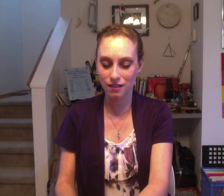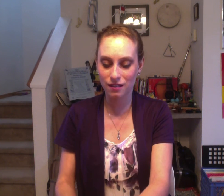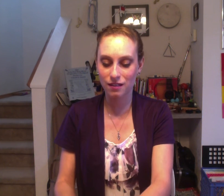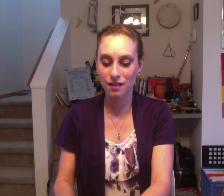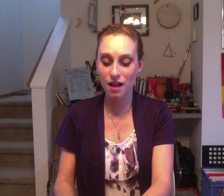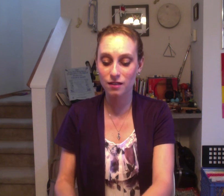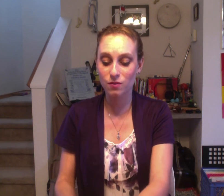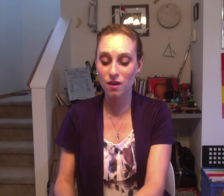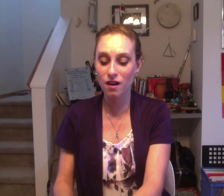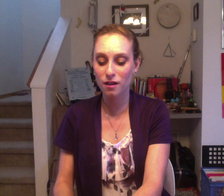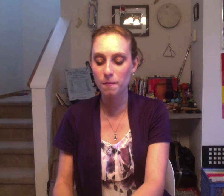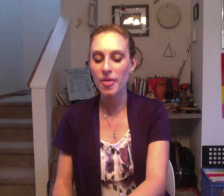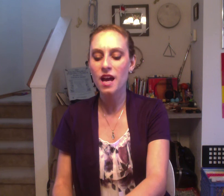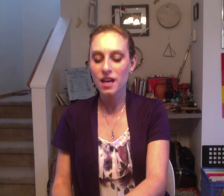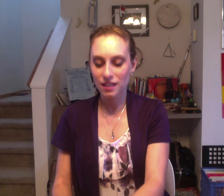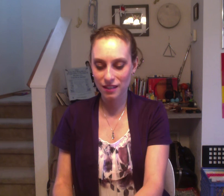Last one. .